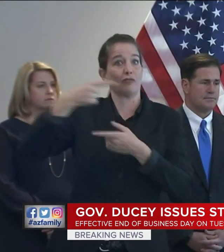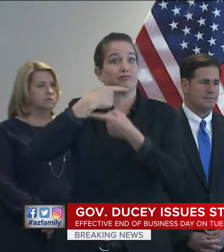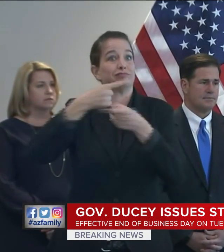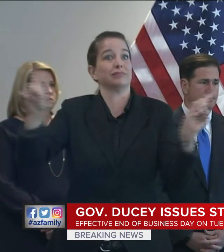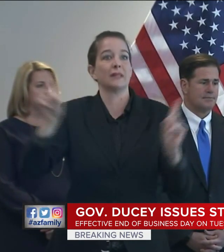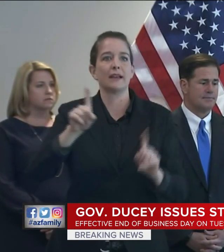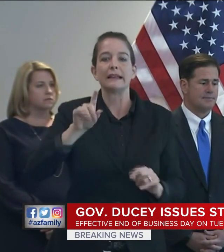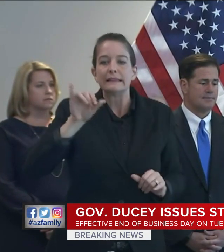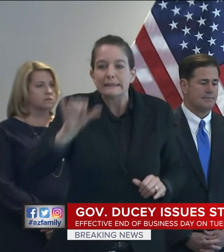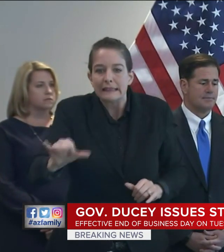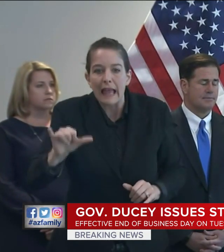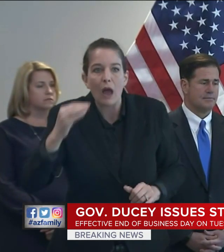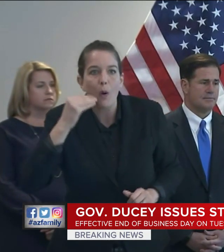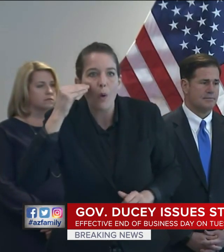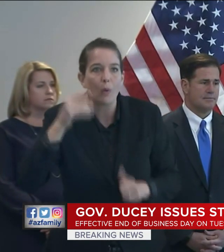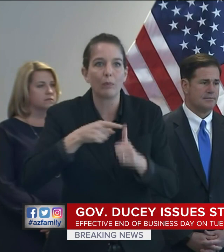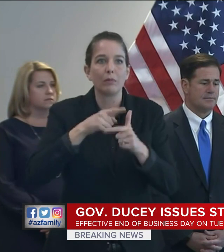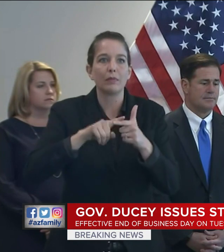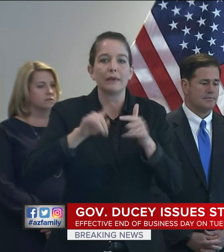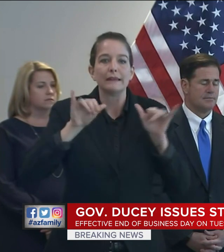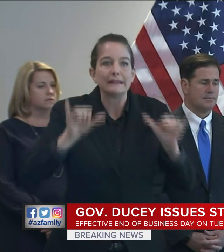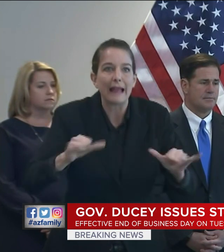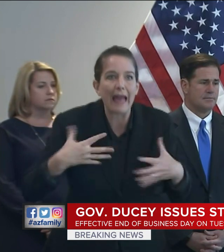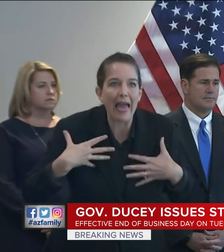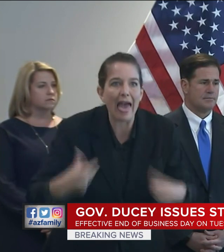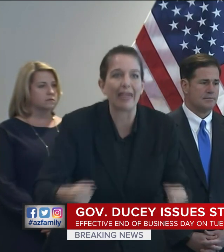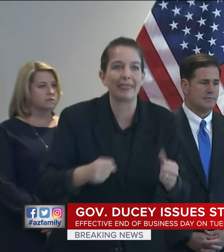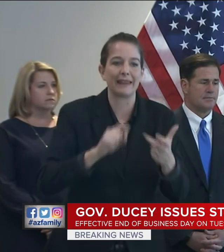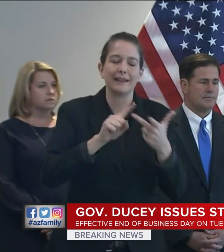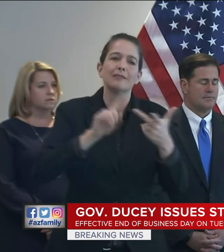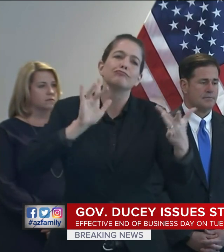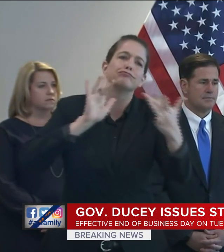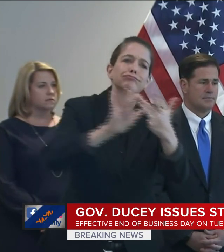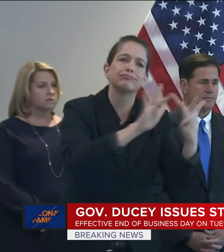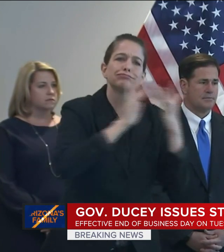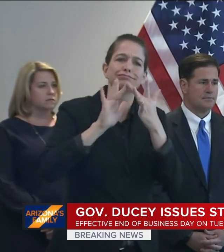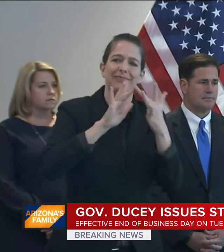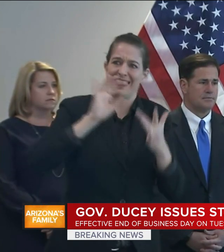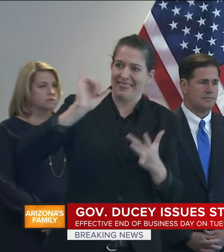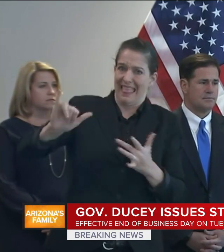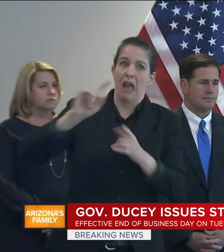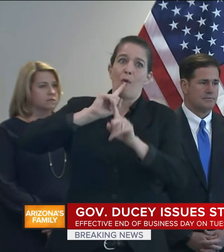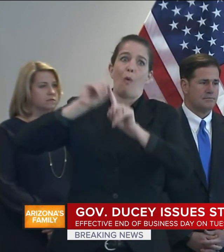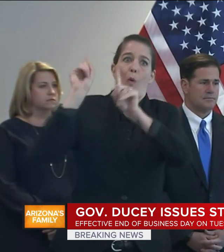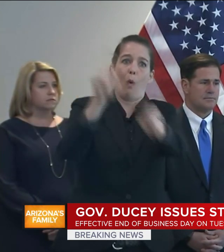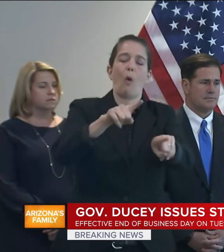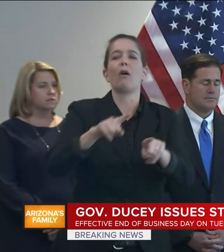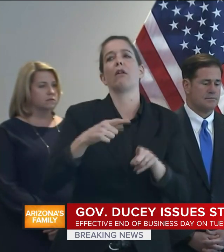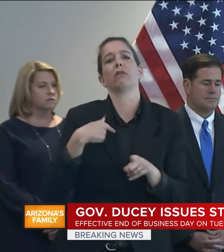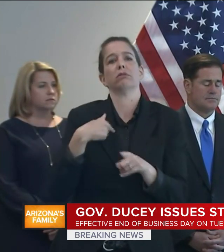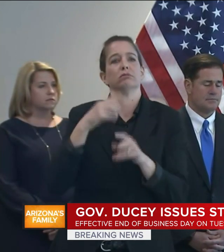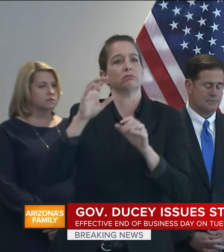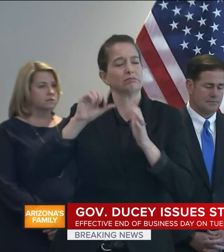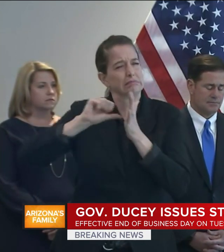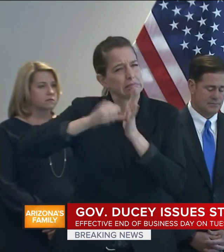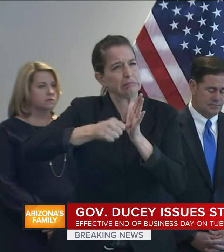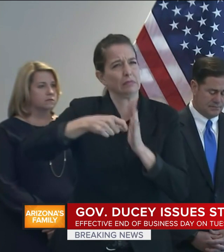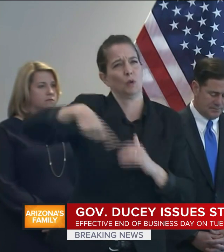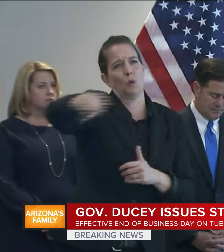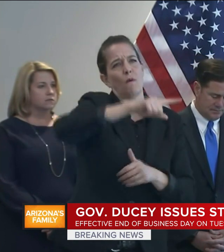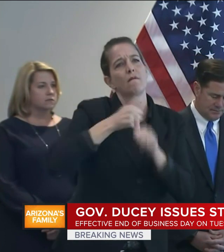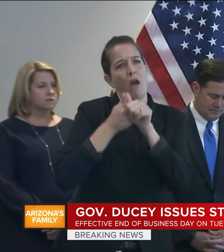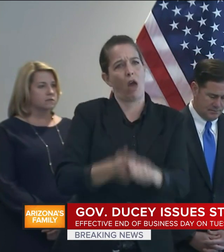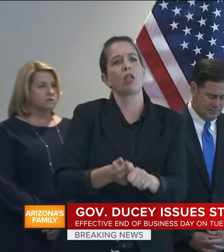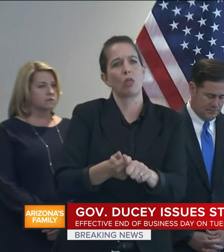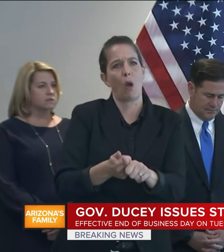all aspects of public health. I urge every Arizonan to heed the advice of our public health professionals. Doing